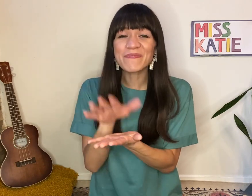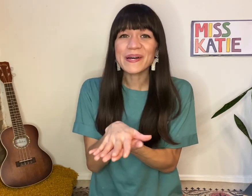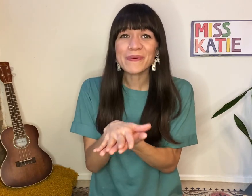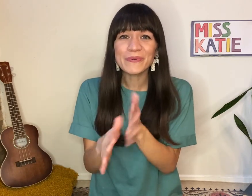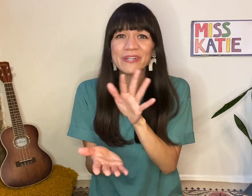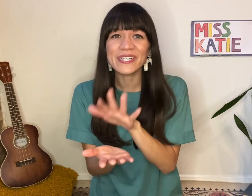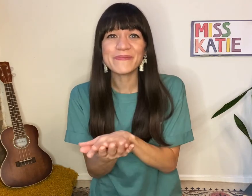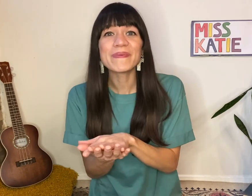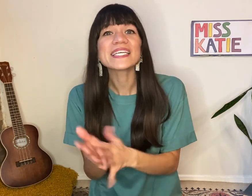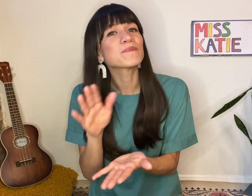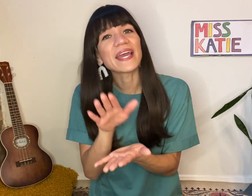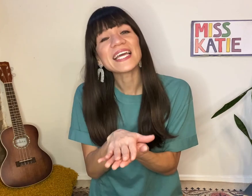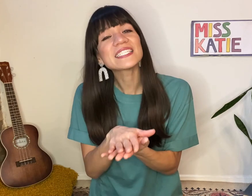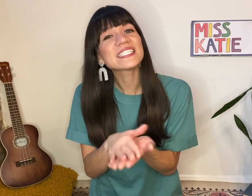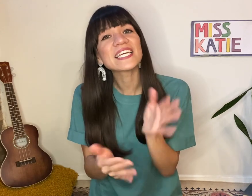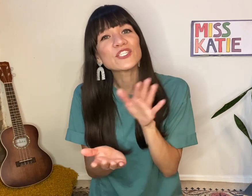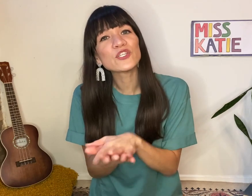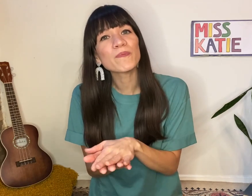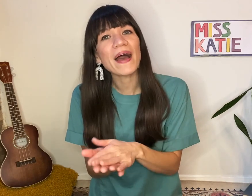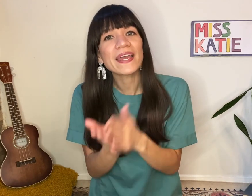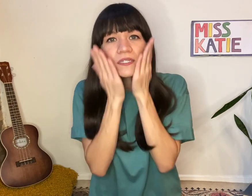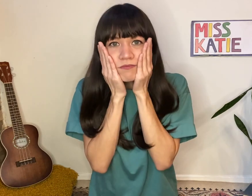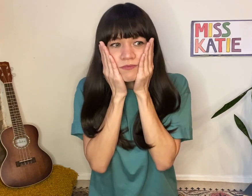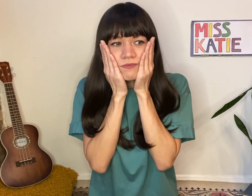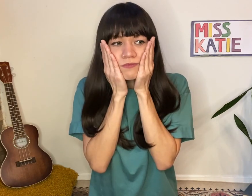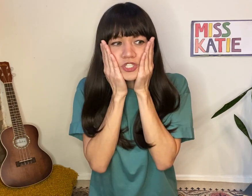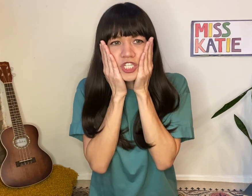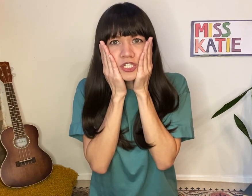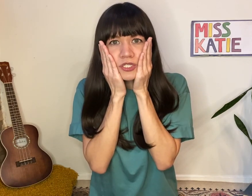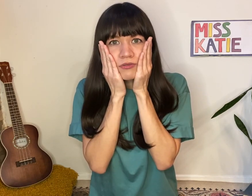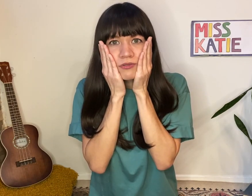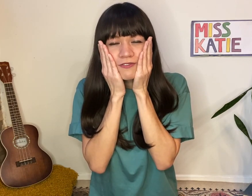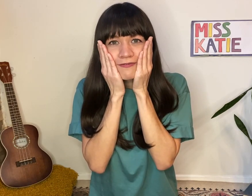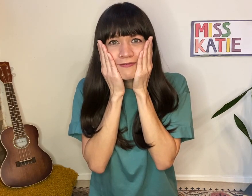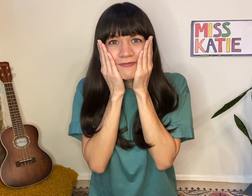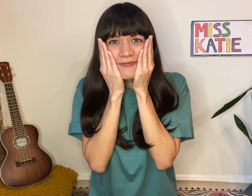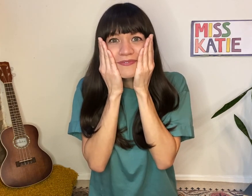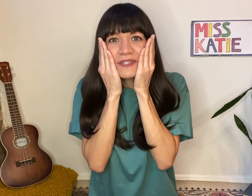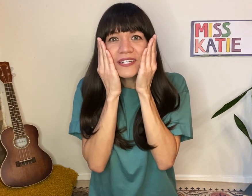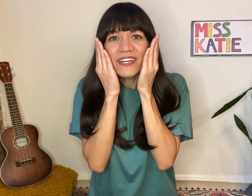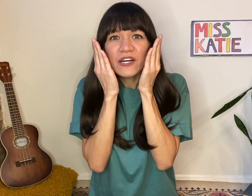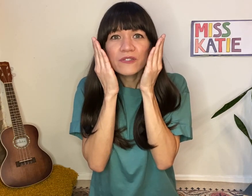Bubble Gum, makes my hands stick to my cheeks. Oh!